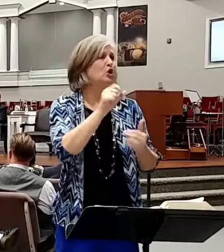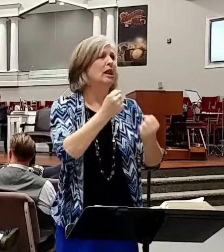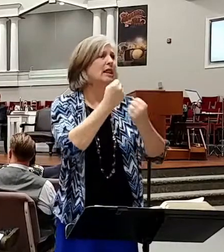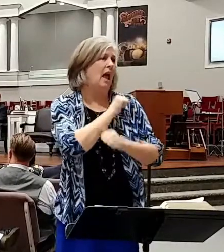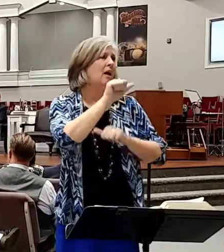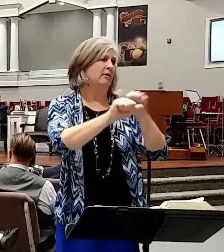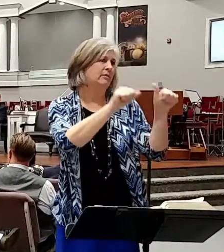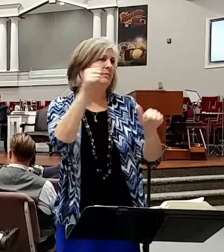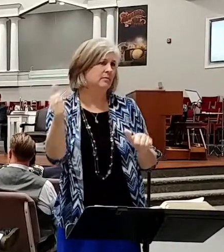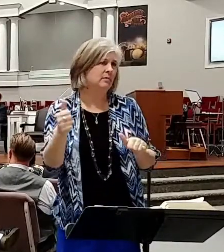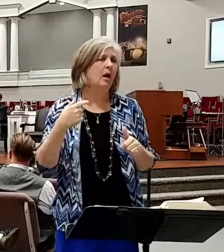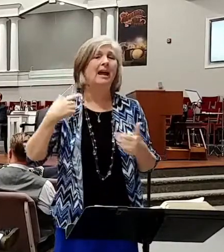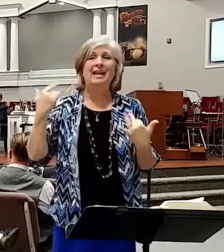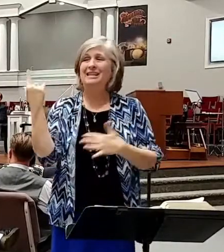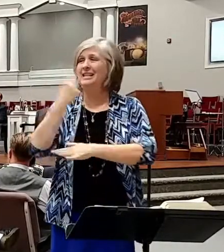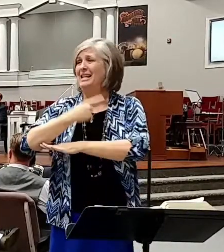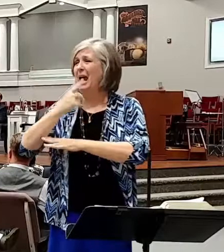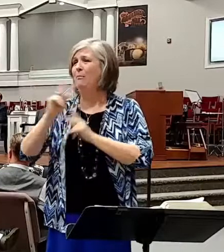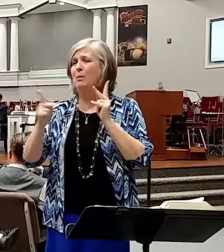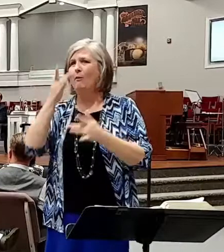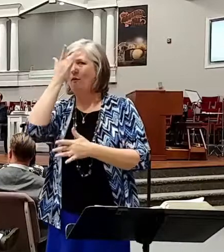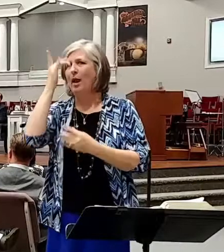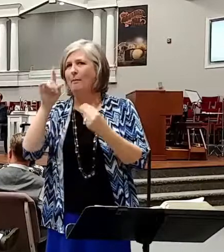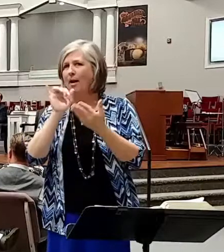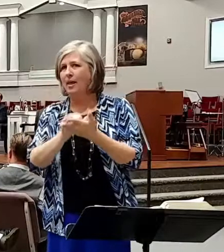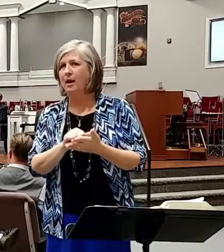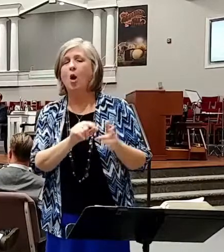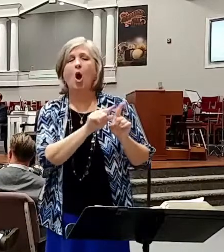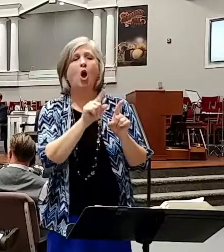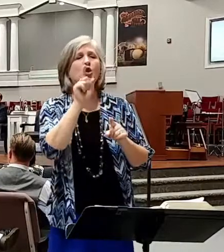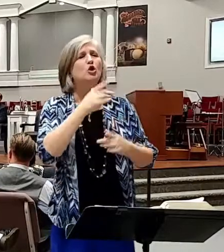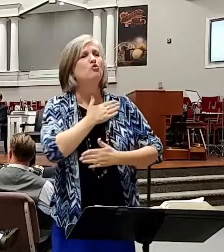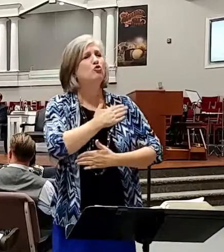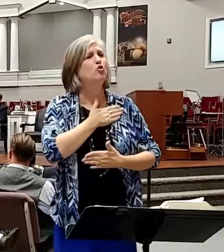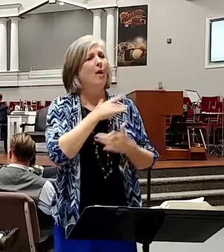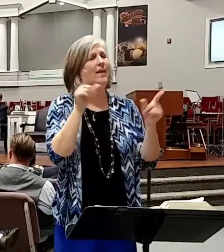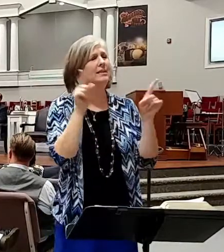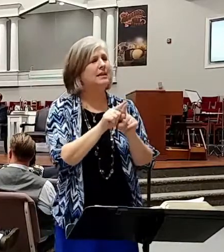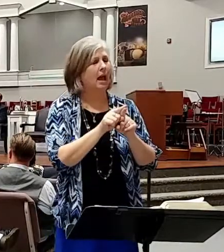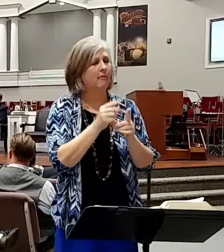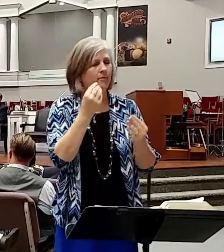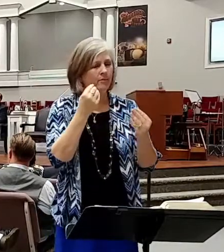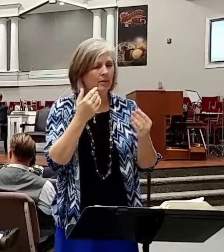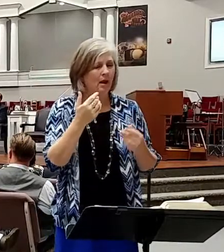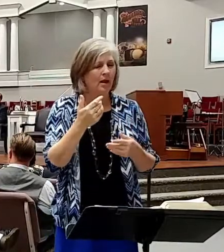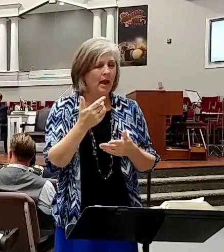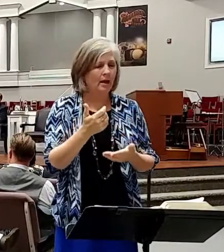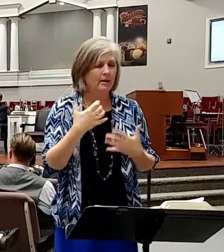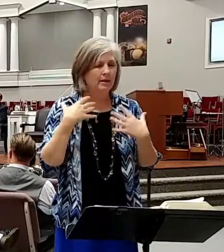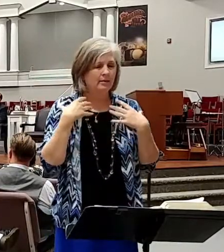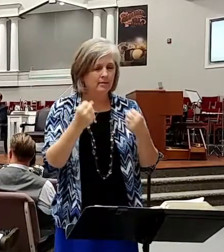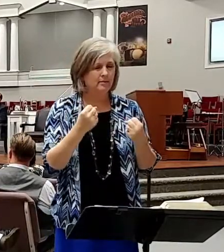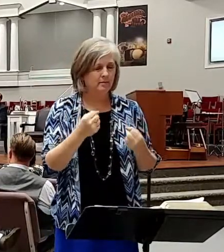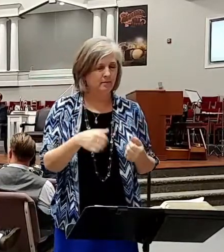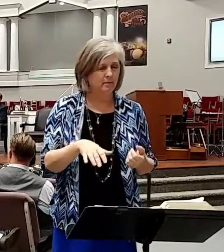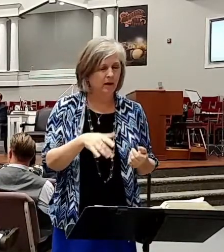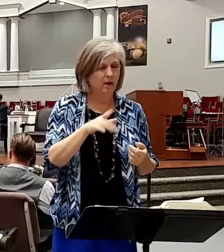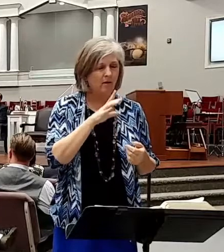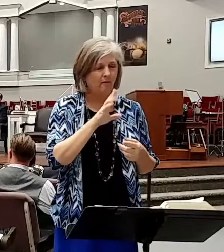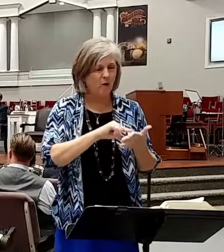We live in a day when people forget that. We also should enjoy the same nourishment we read in chapter 2 in verse number 2 about the newborn